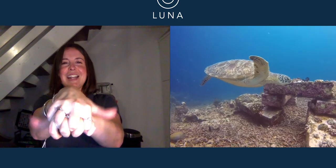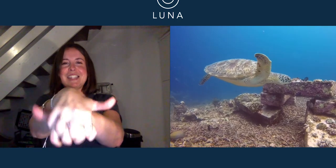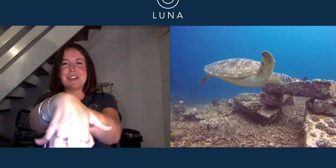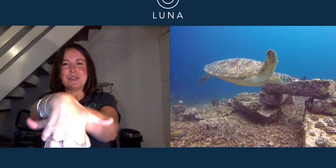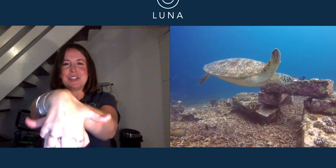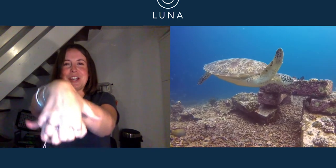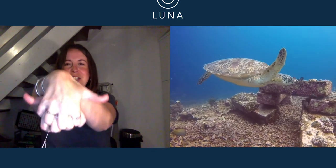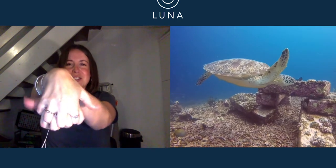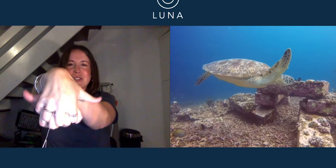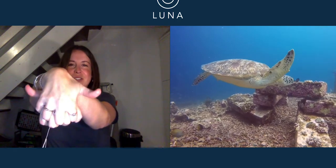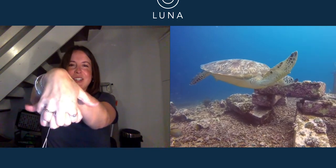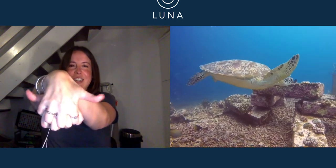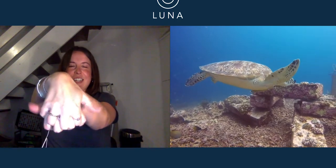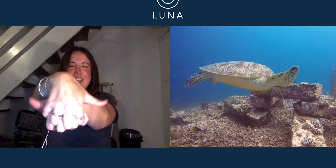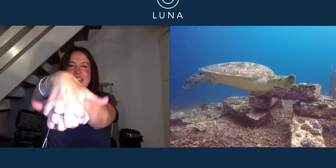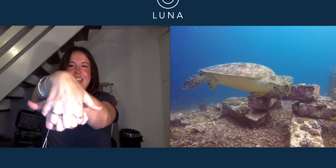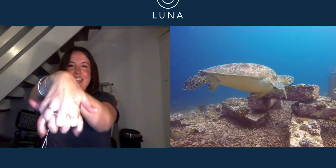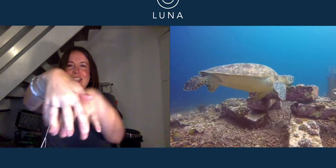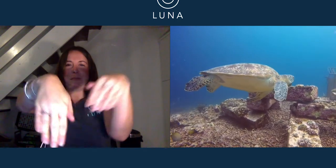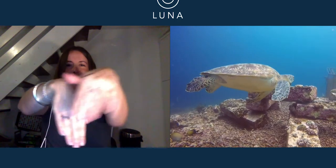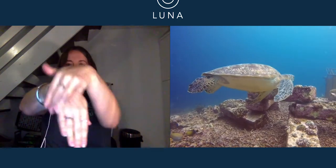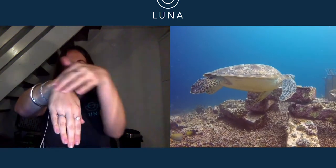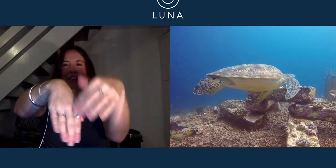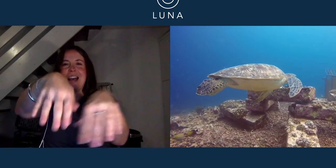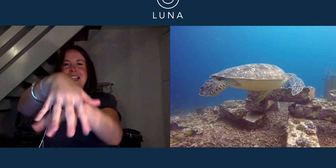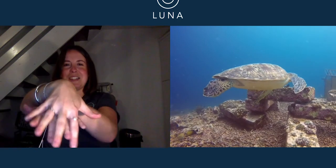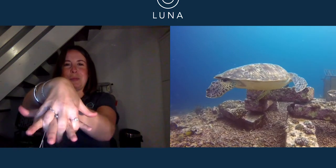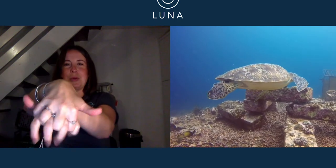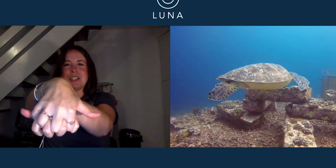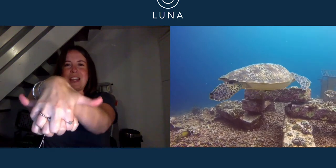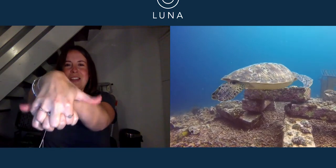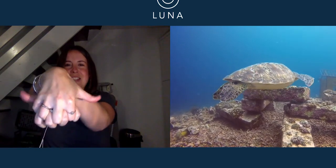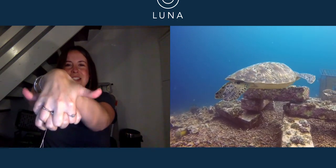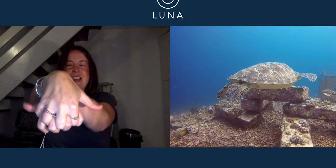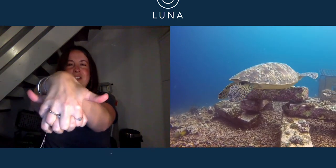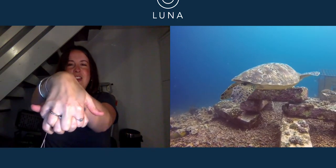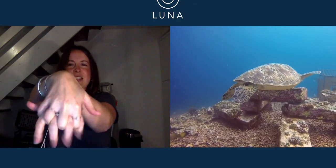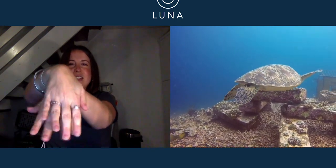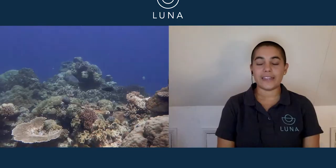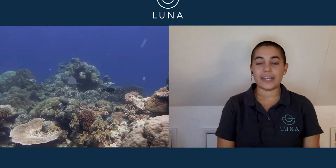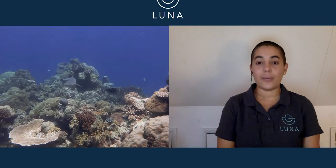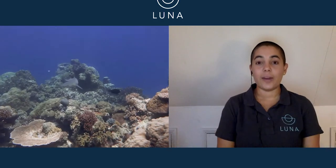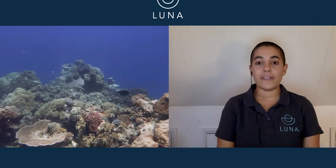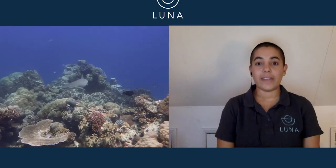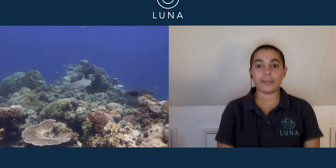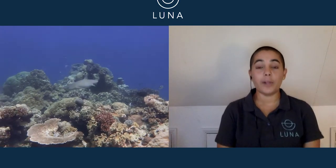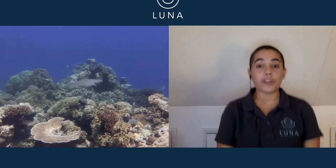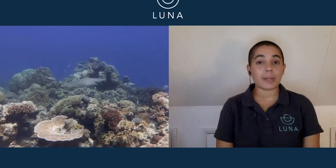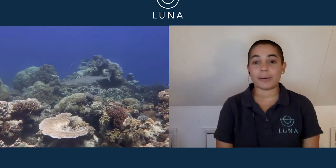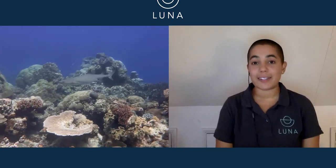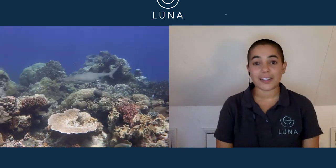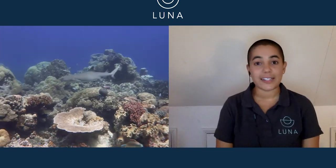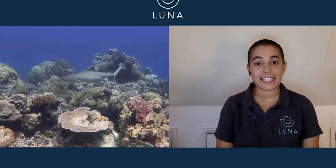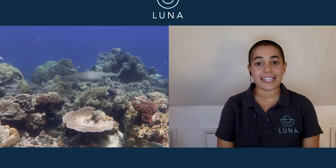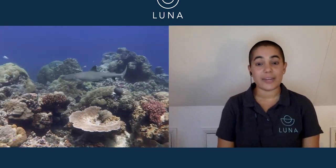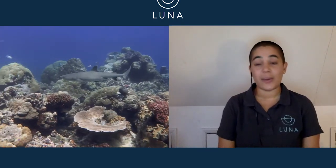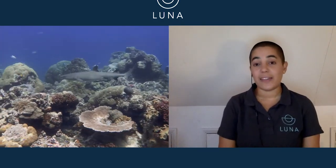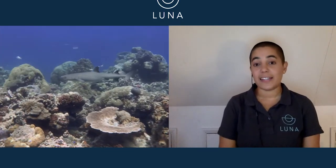signal for turtle. This bit here, the hands, the body, and this is their fins. The one that lots of people are excited to see when they're